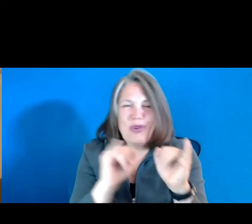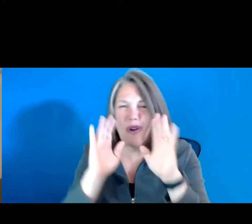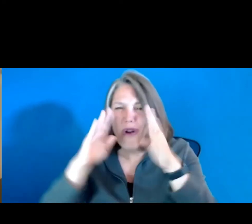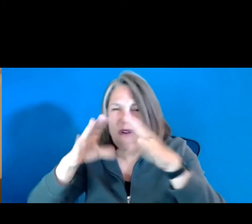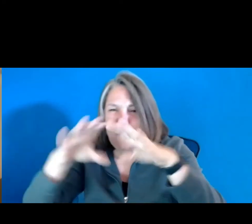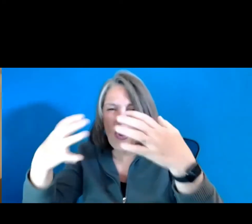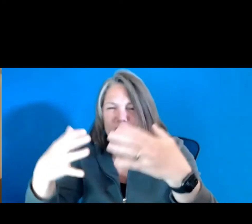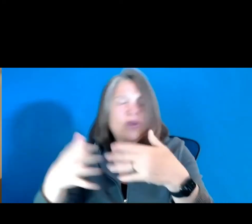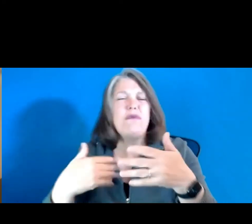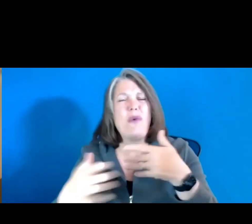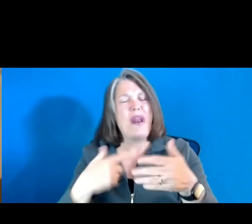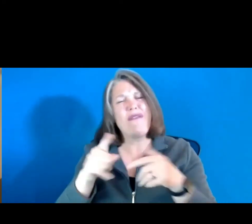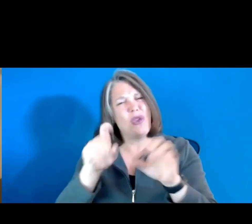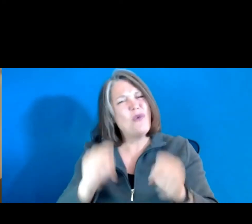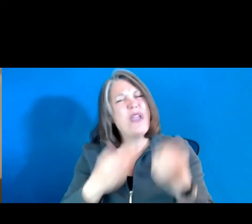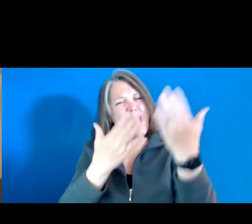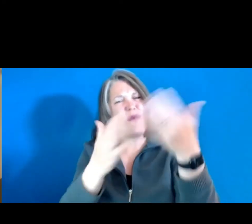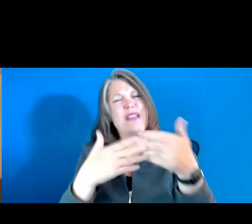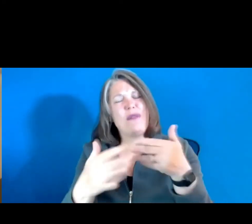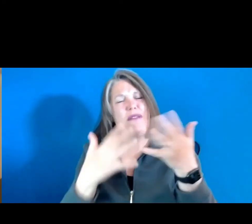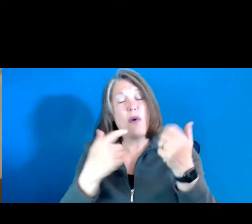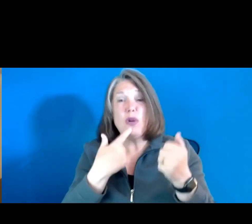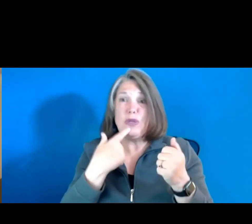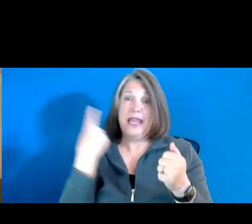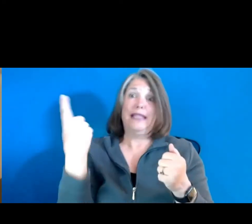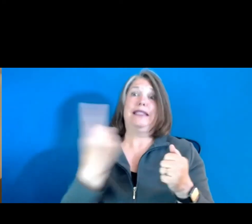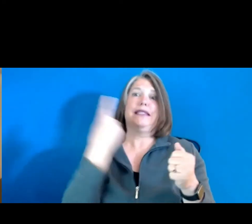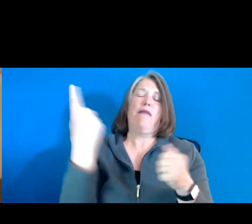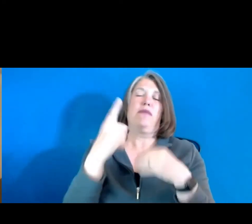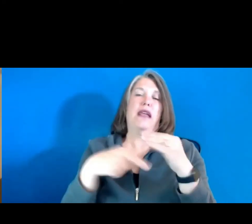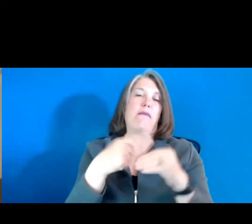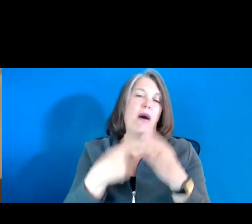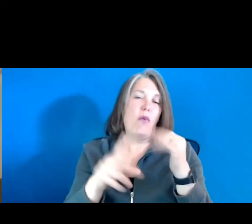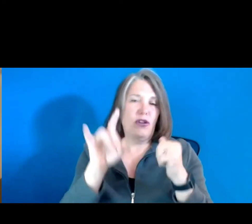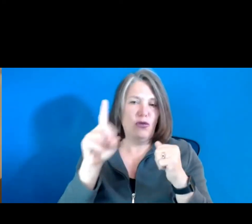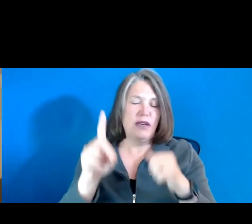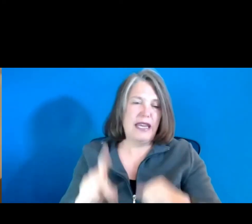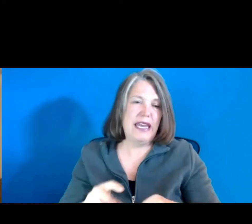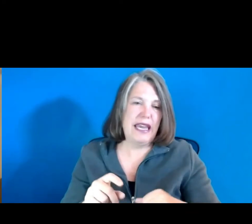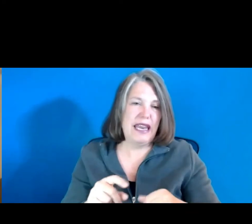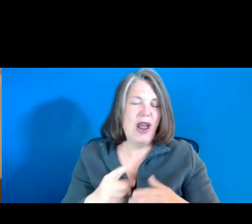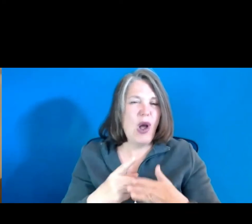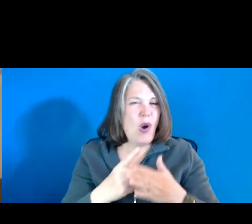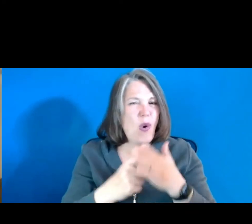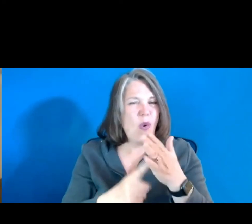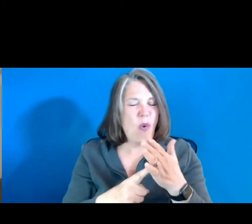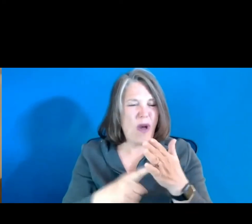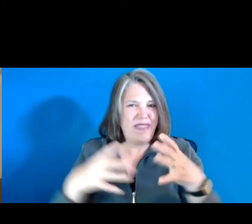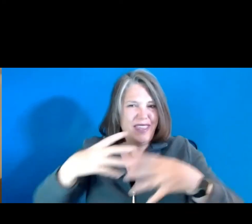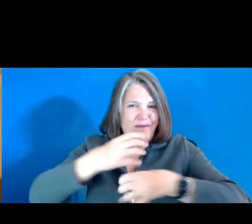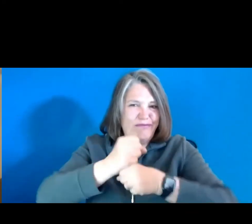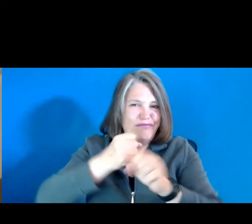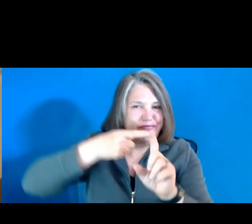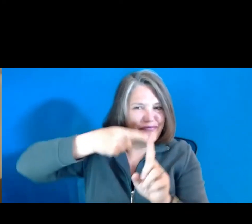raise what it is, you want to say something about what you did, what its essence was, and